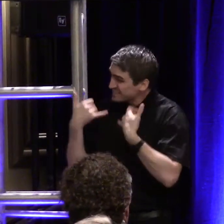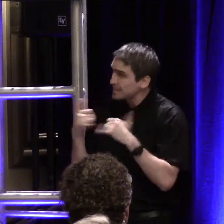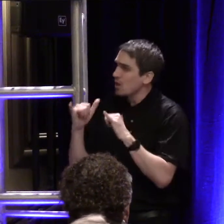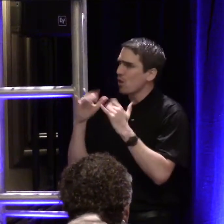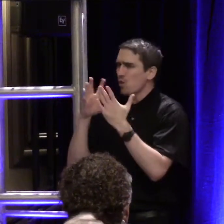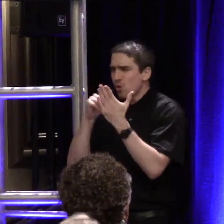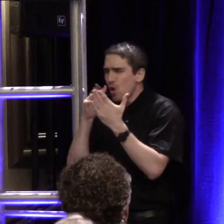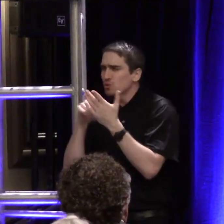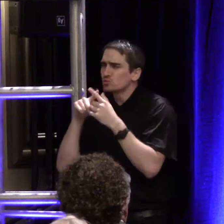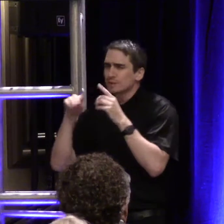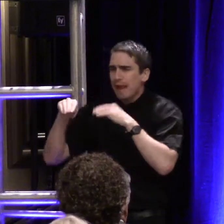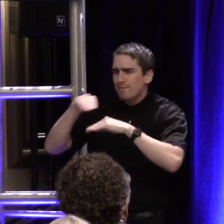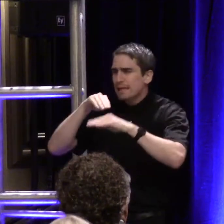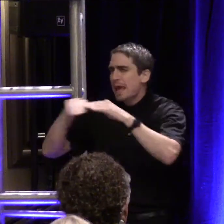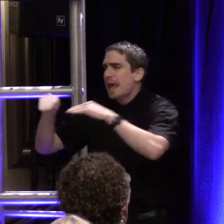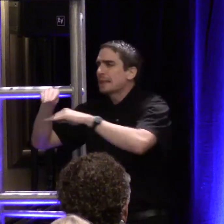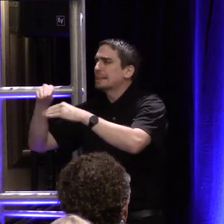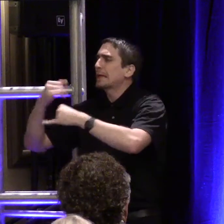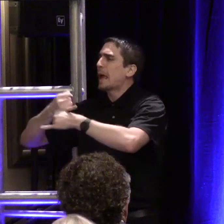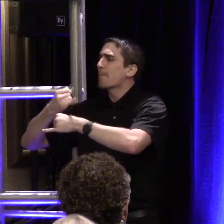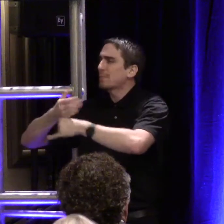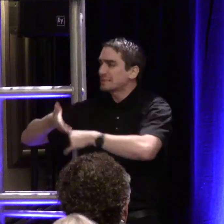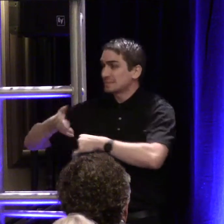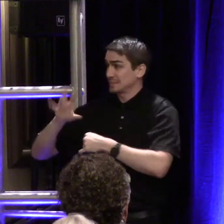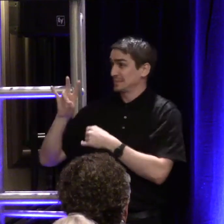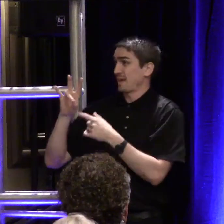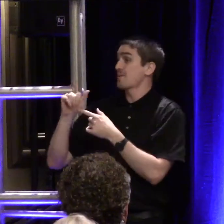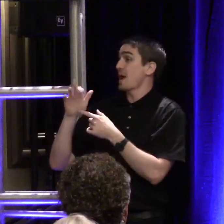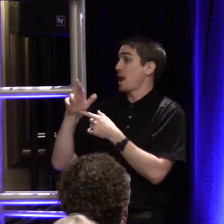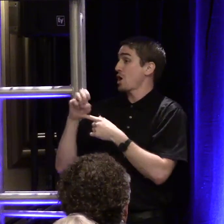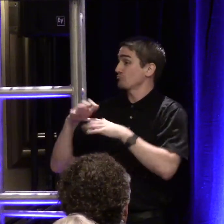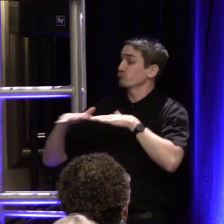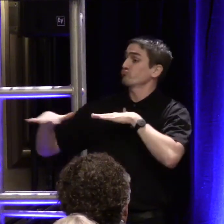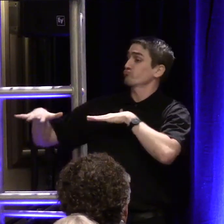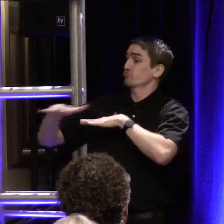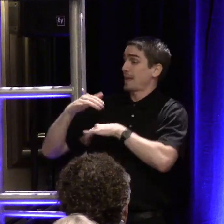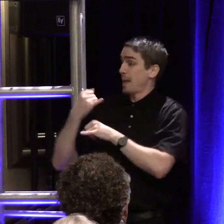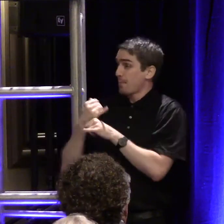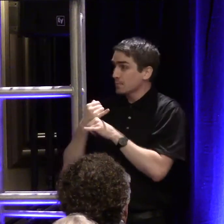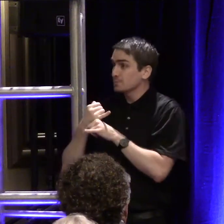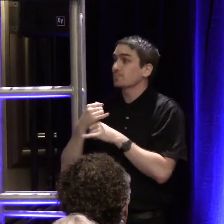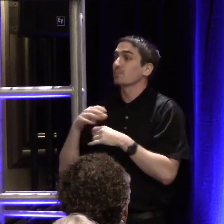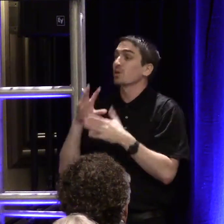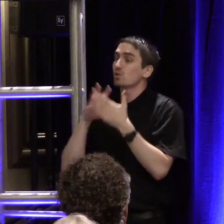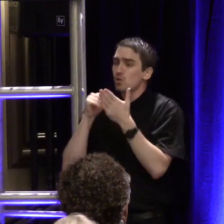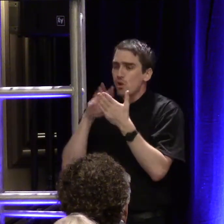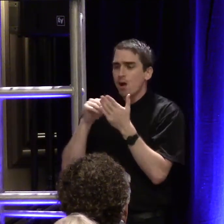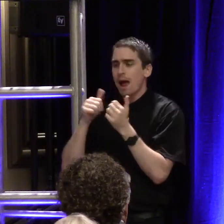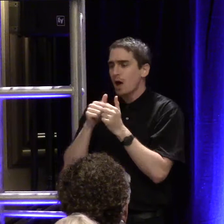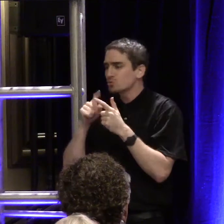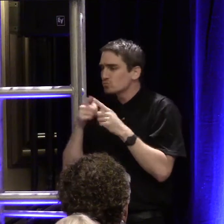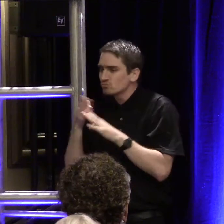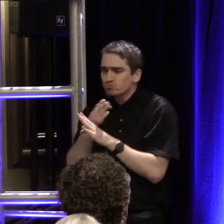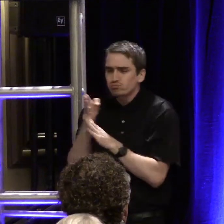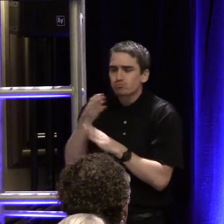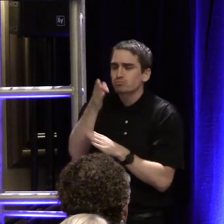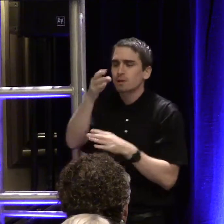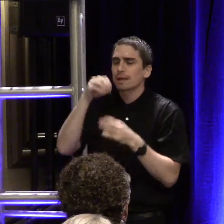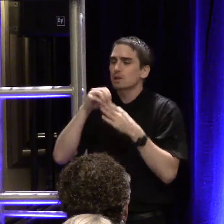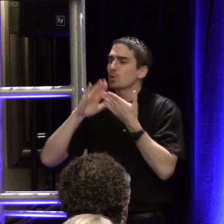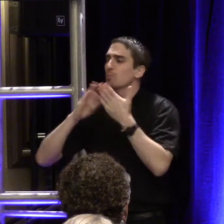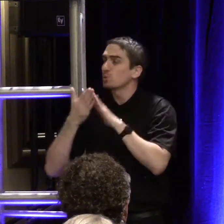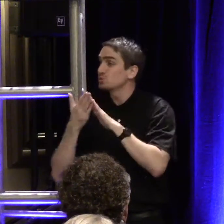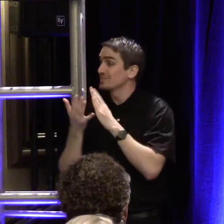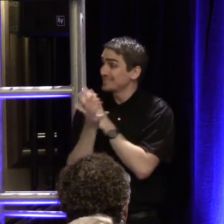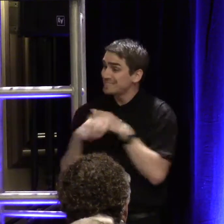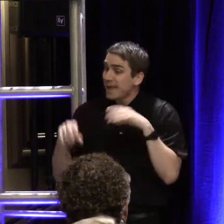to navigate the Conklin Center campus, a seven-acre campus, learning to get around the community safely and confidently,